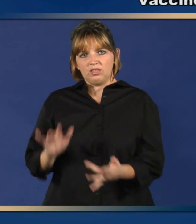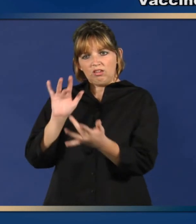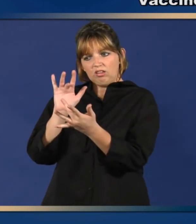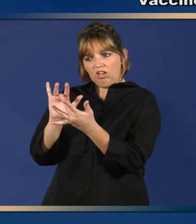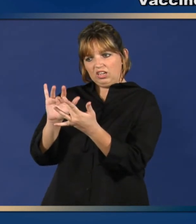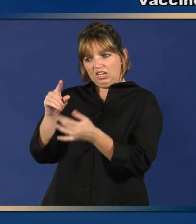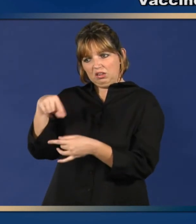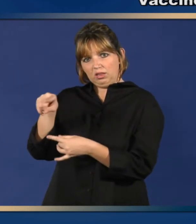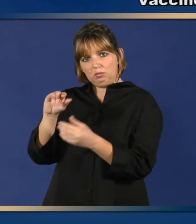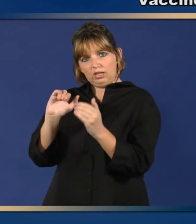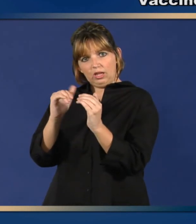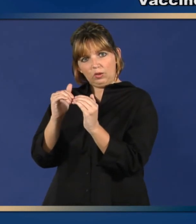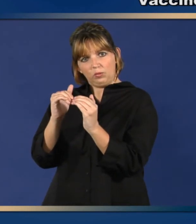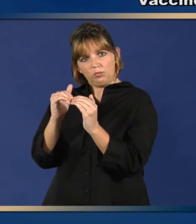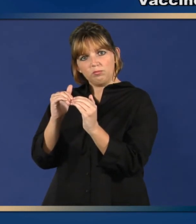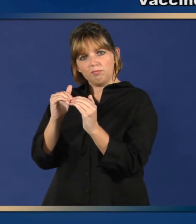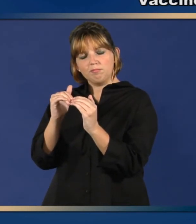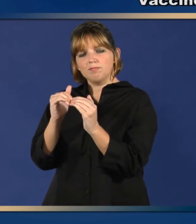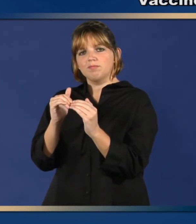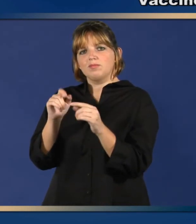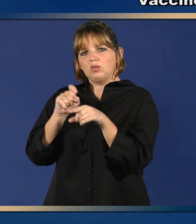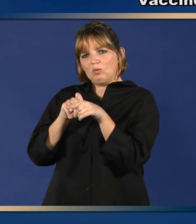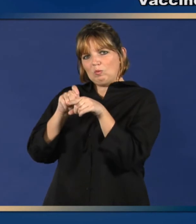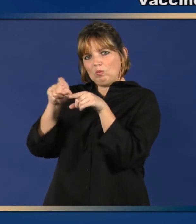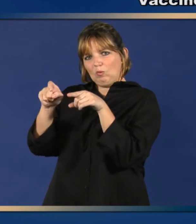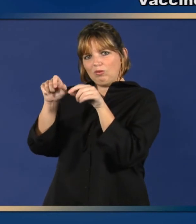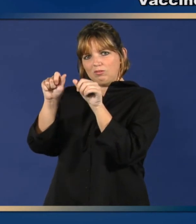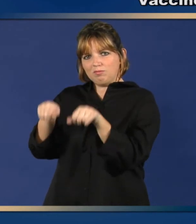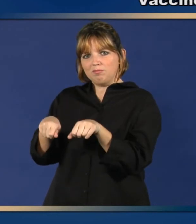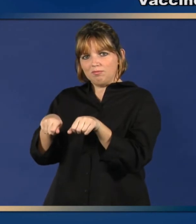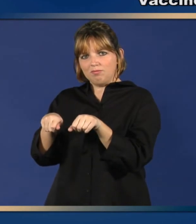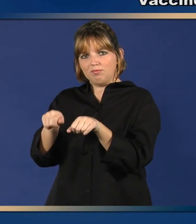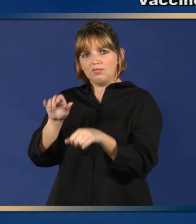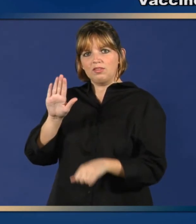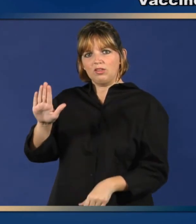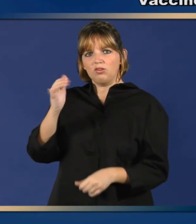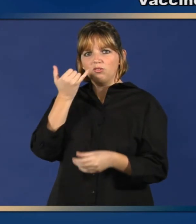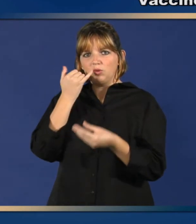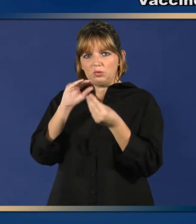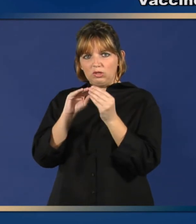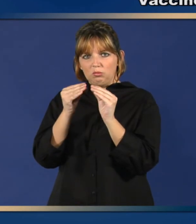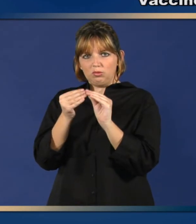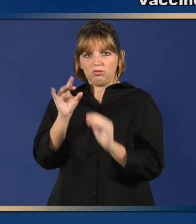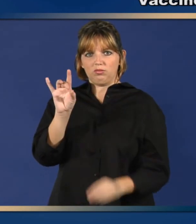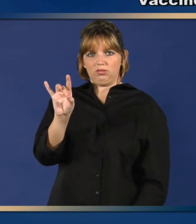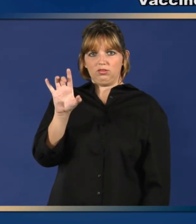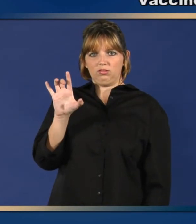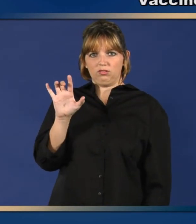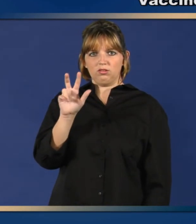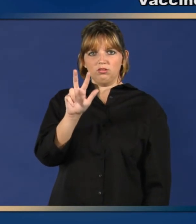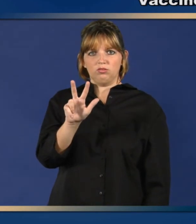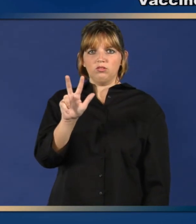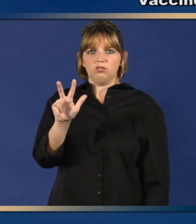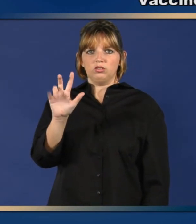.hrsa.gov slash vaccinecompensation.